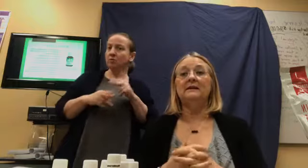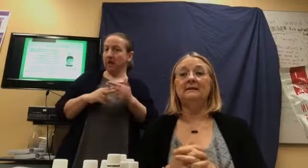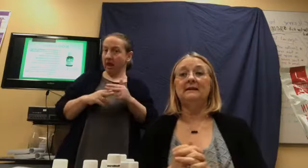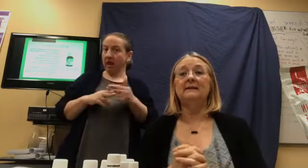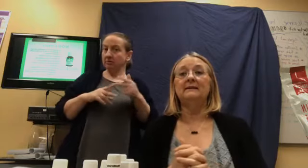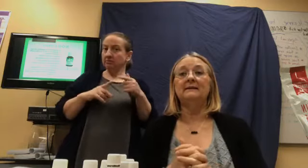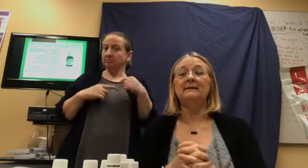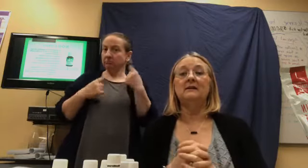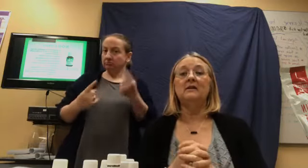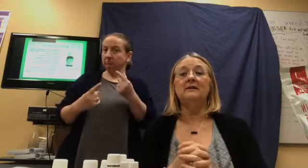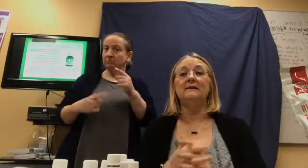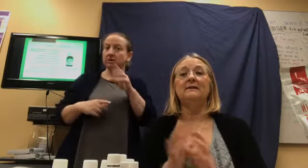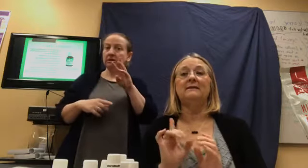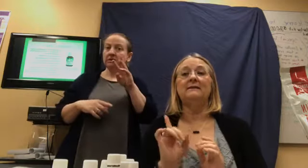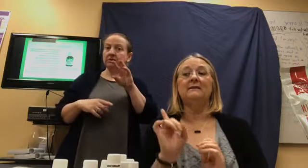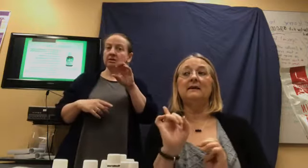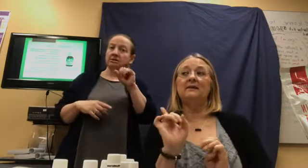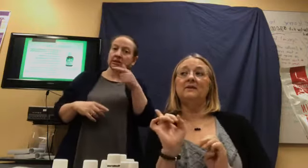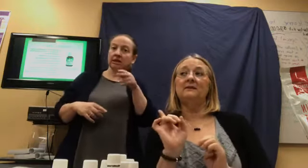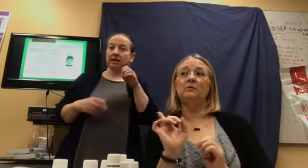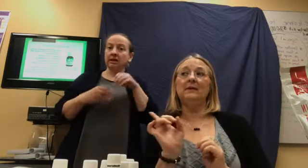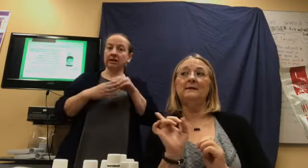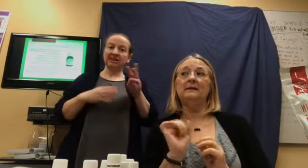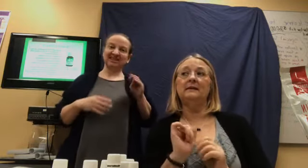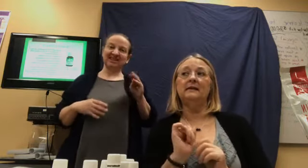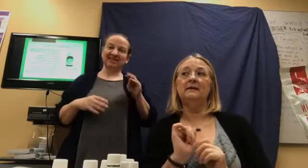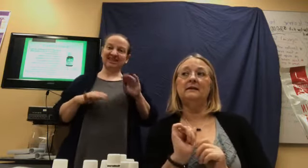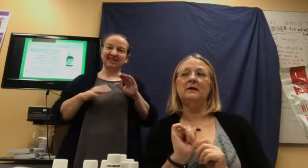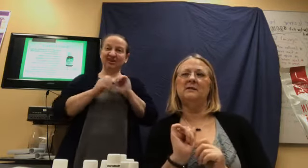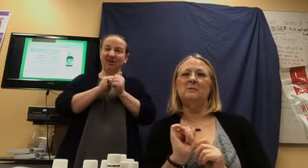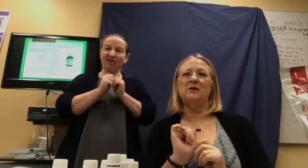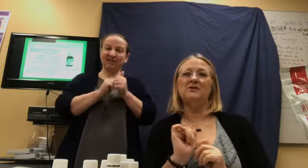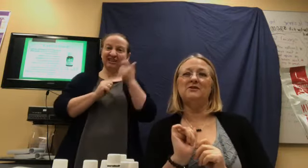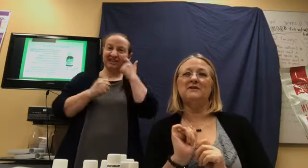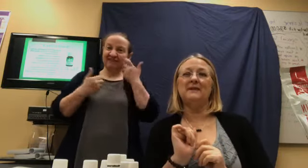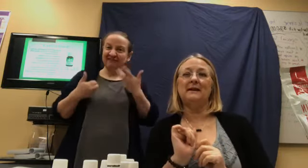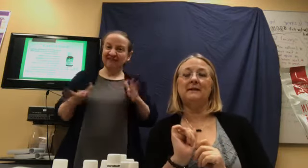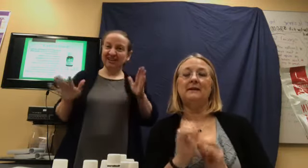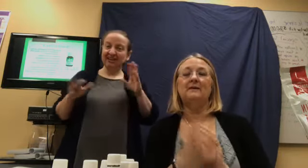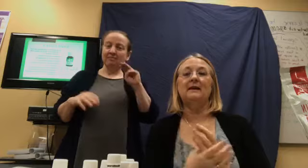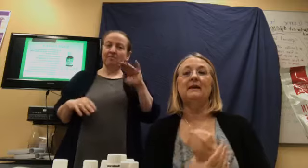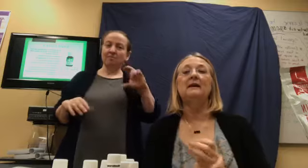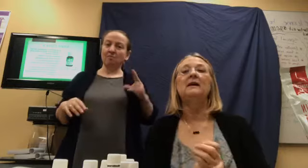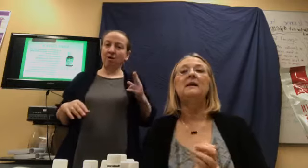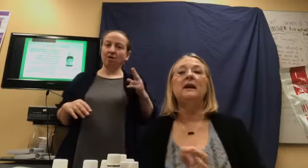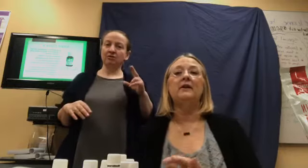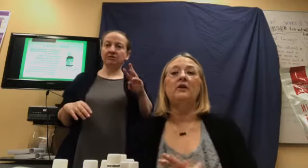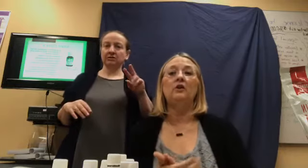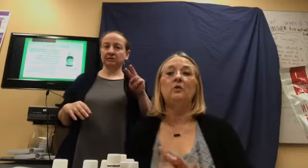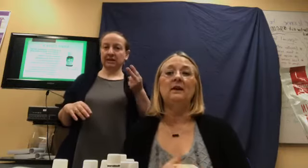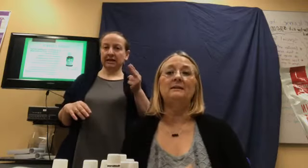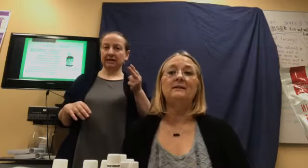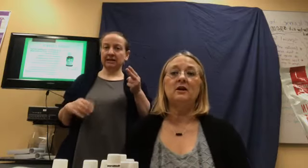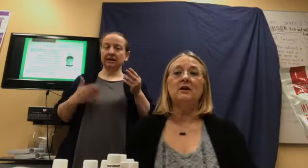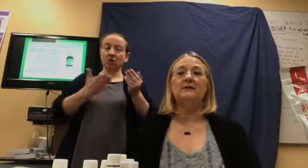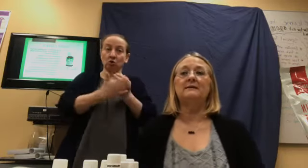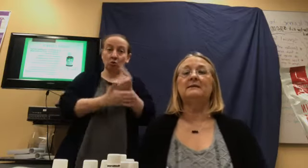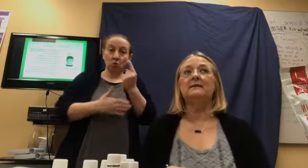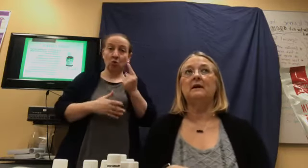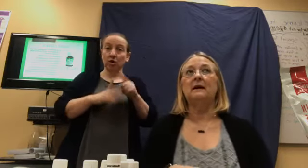the Sleekin' 60 contest that just recently ended on March 2nd, I think. And our new one starts, uh,